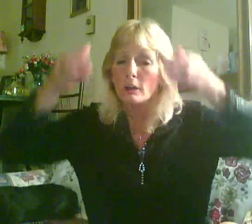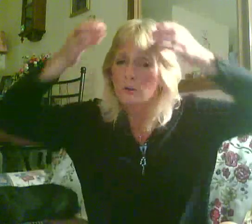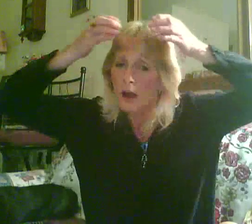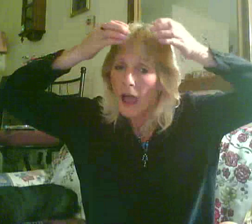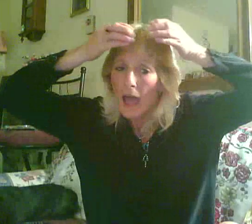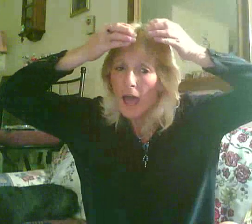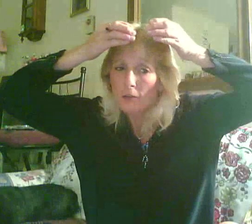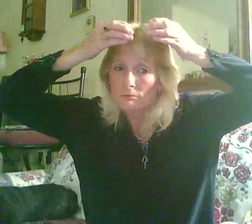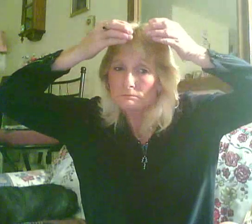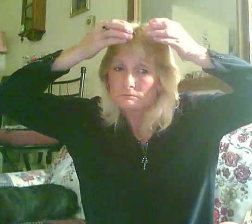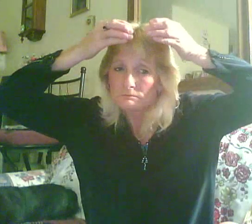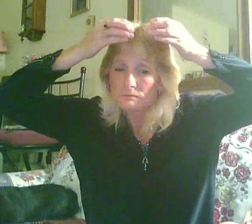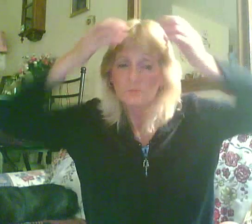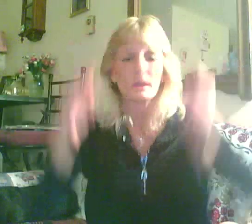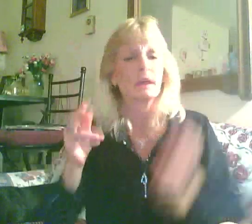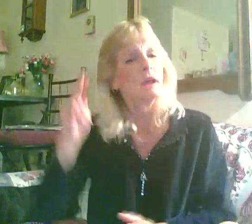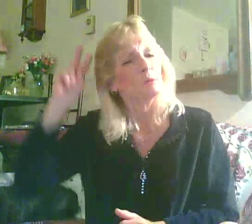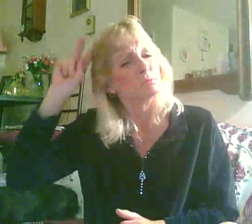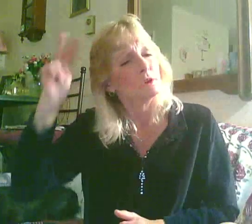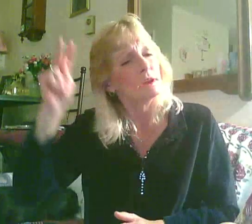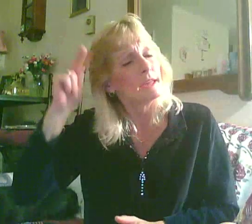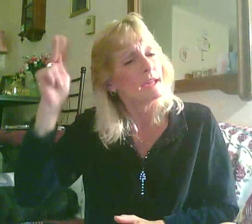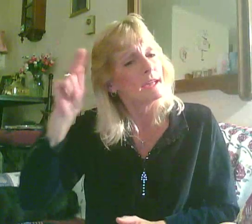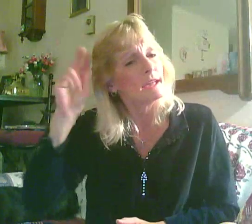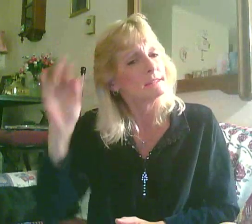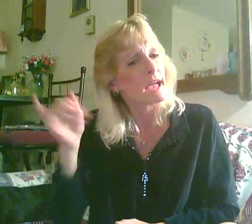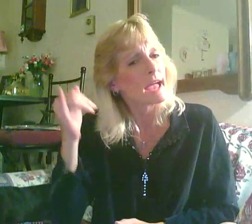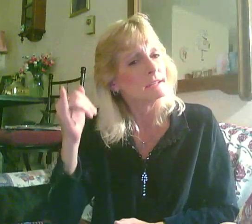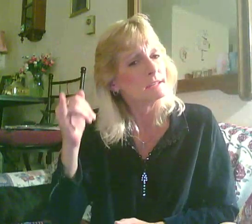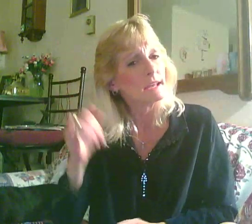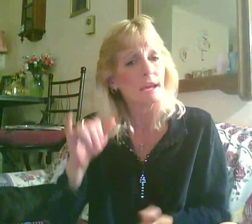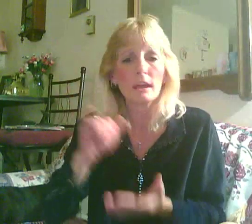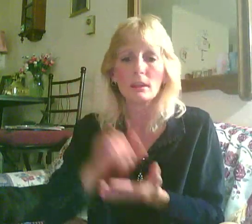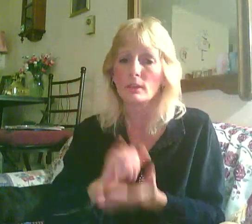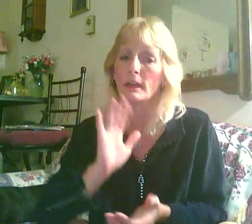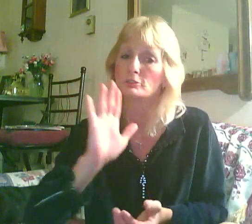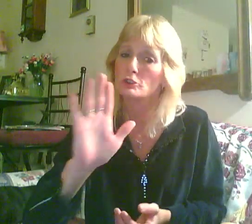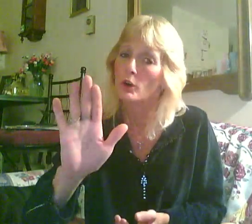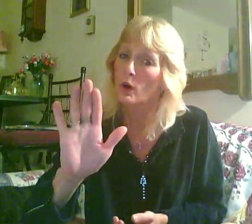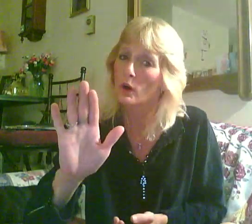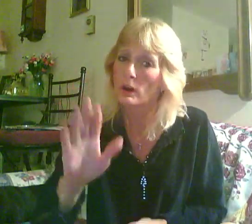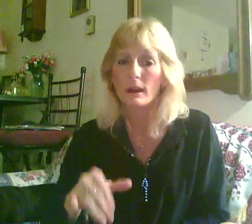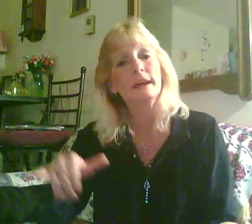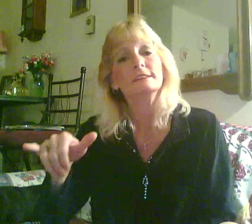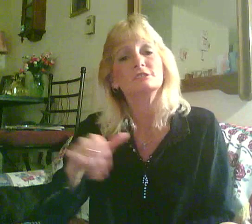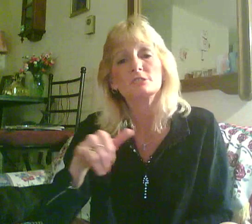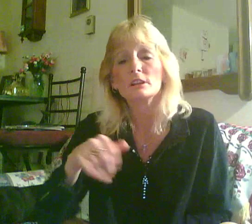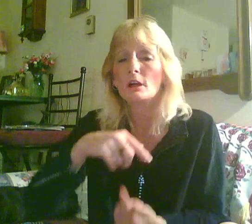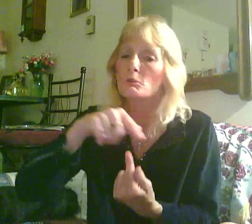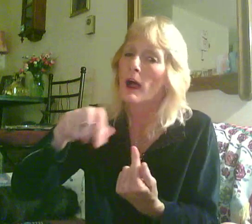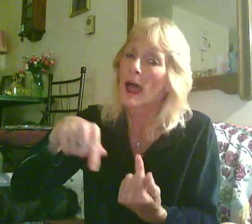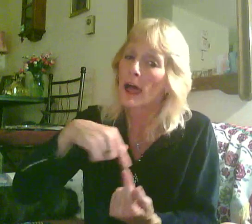a crown, pretending that you're still around.